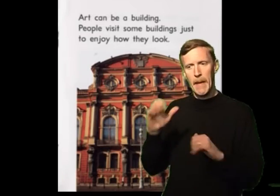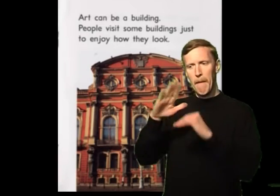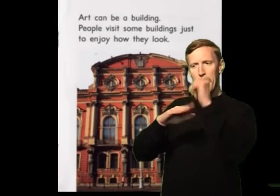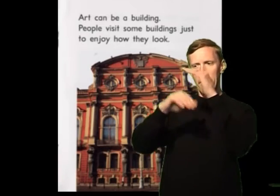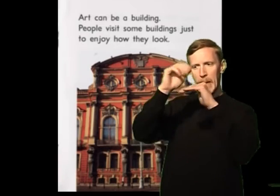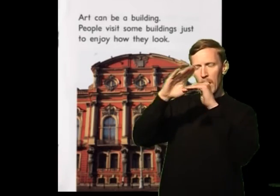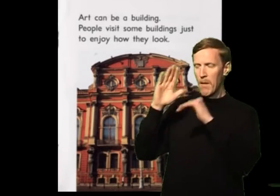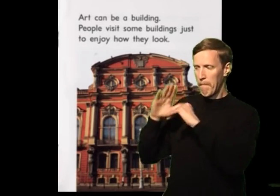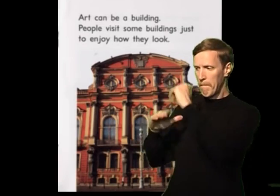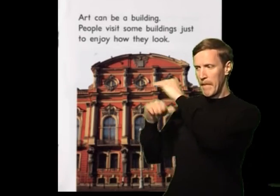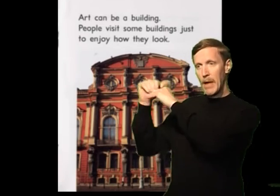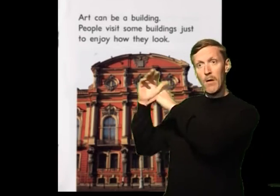Art can be a building.